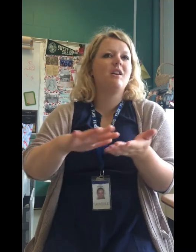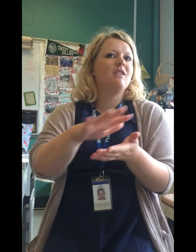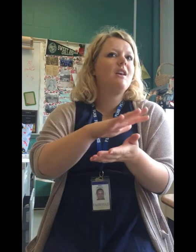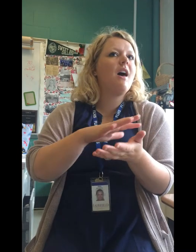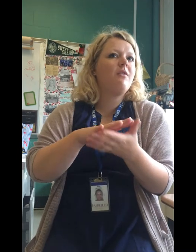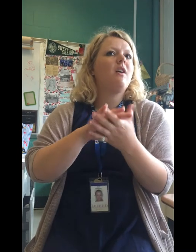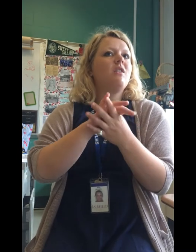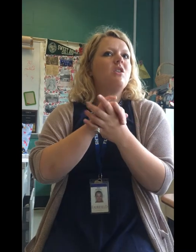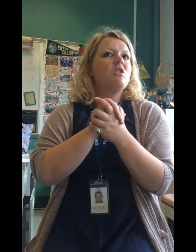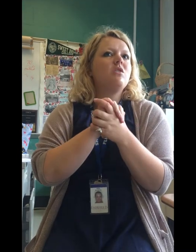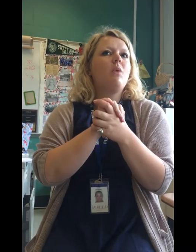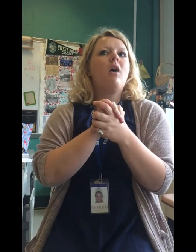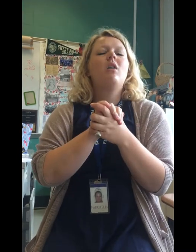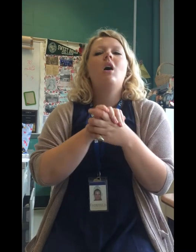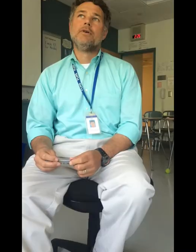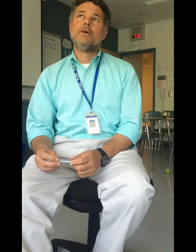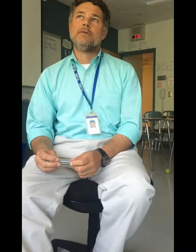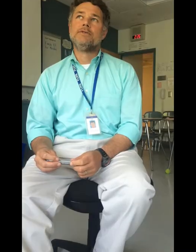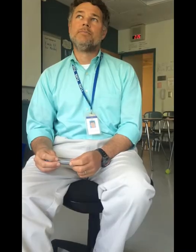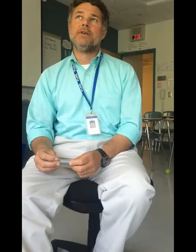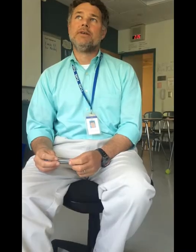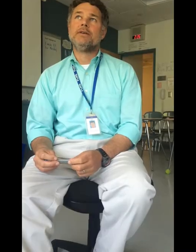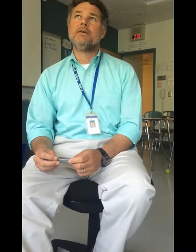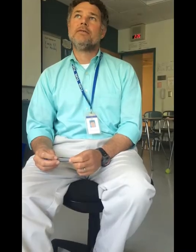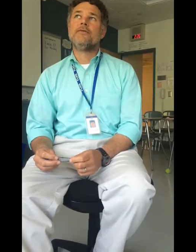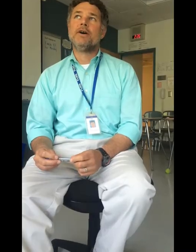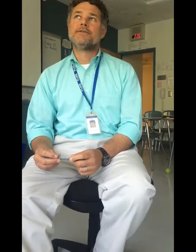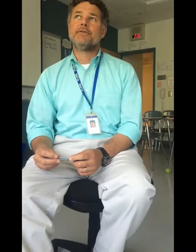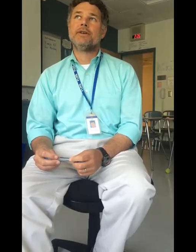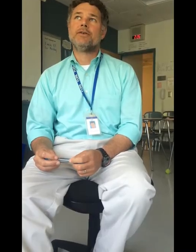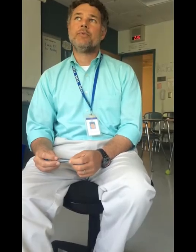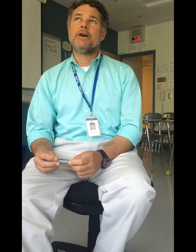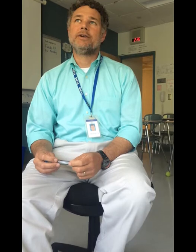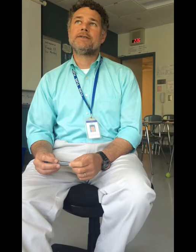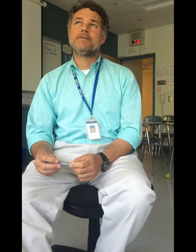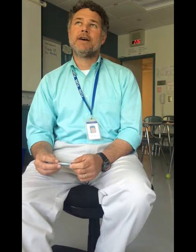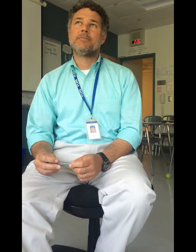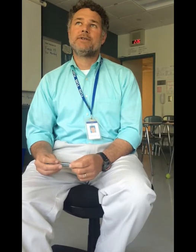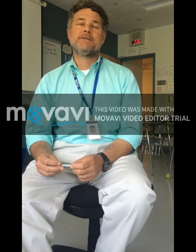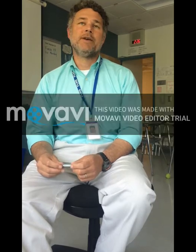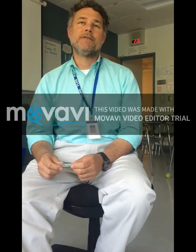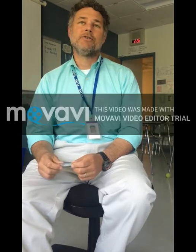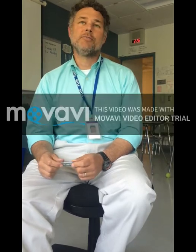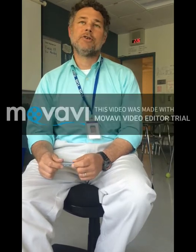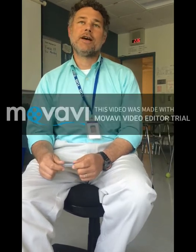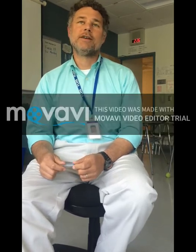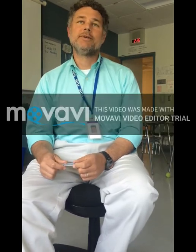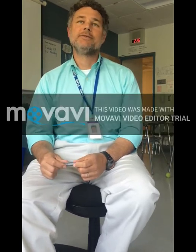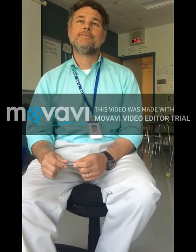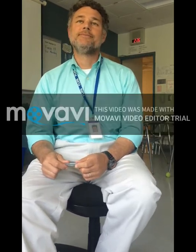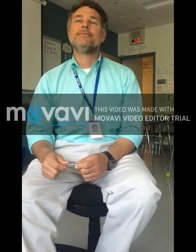does lay that foundation as well. To be fostering an awareness of how to participate in the global economy. Yeah.